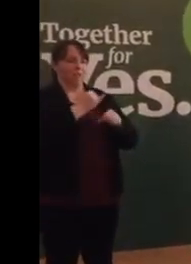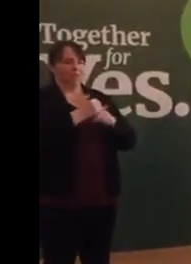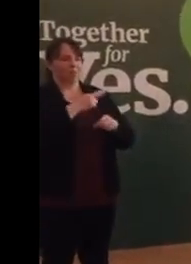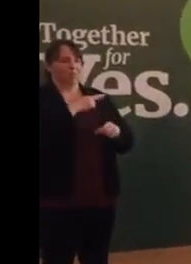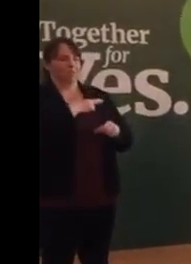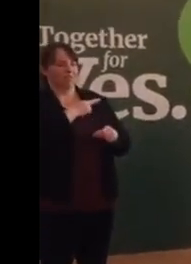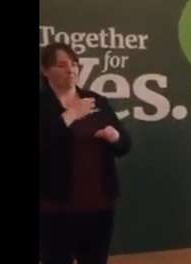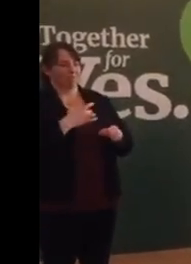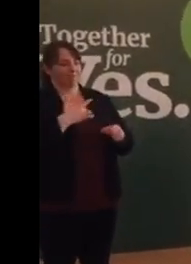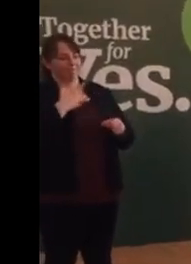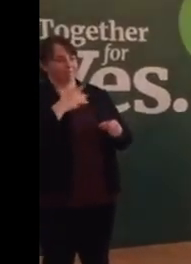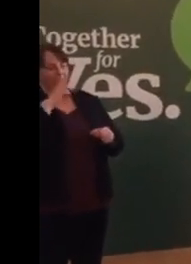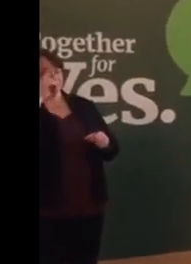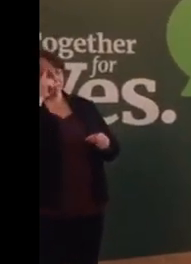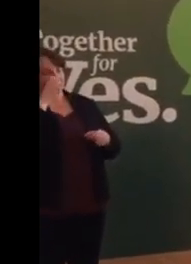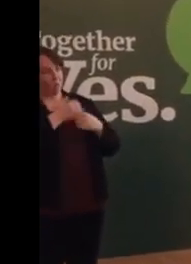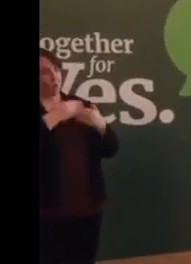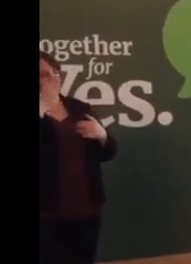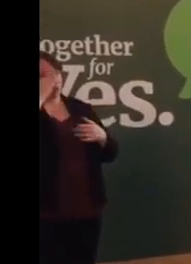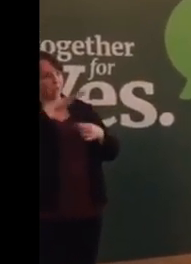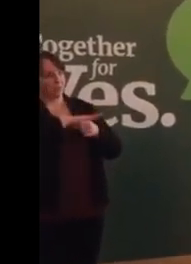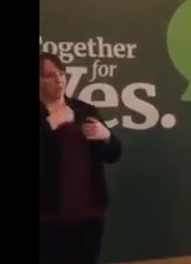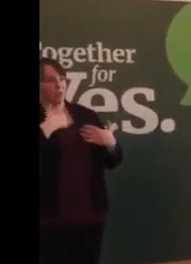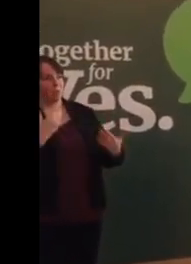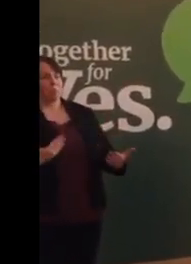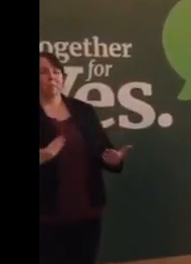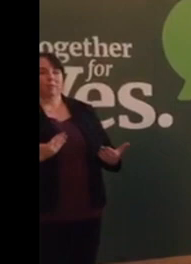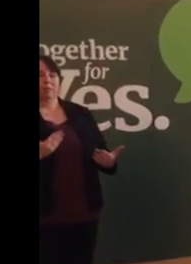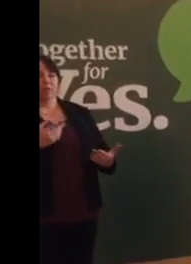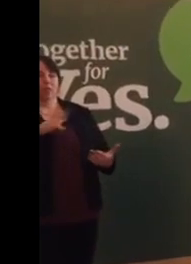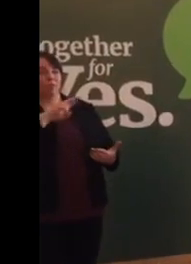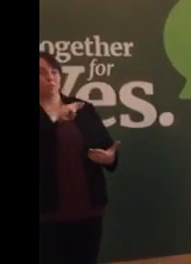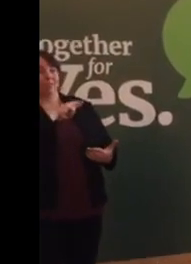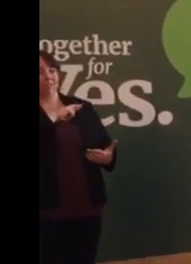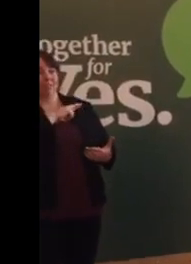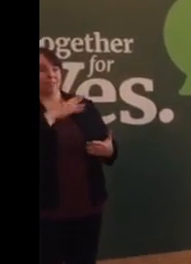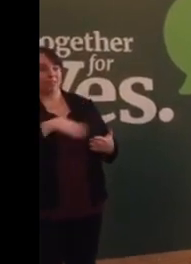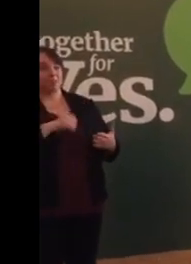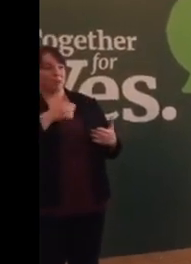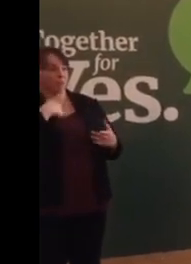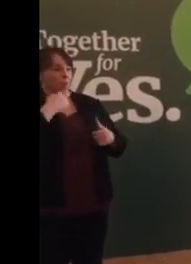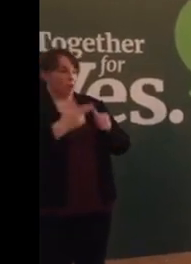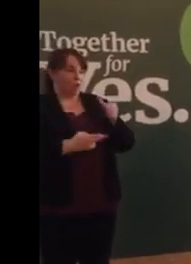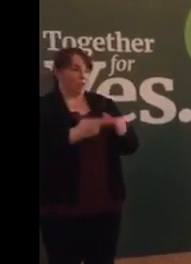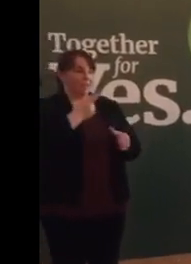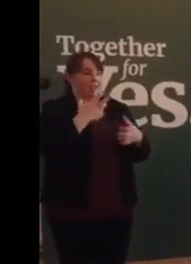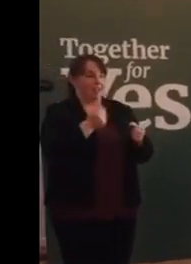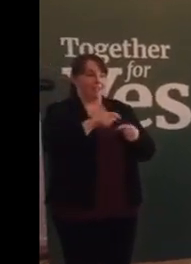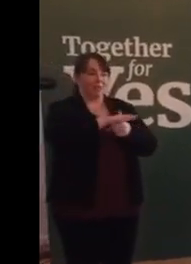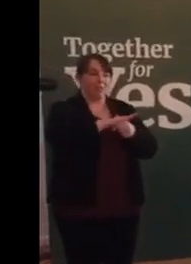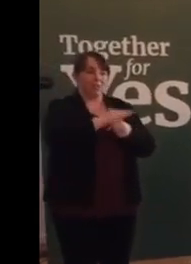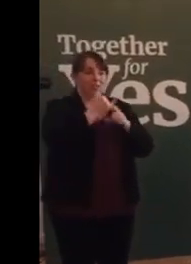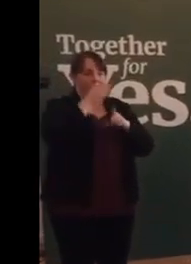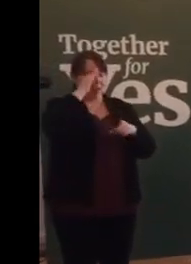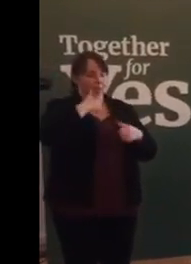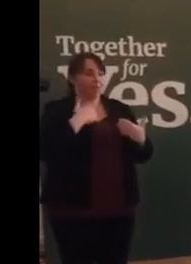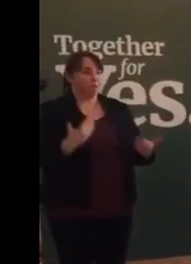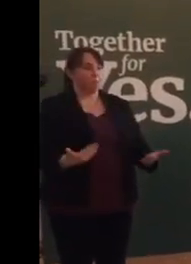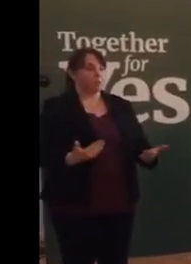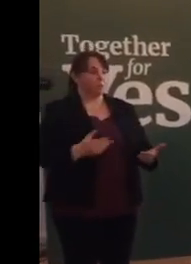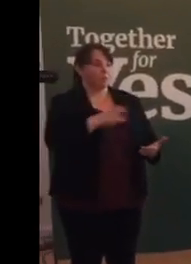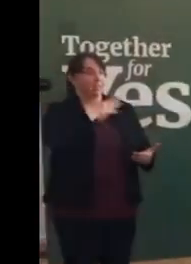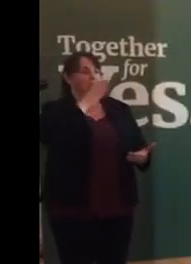Ireland's situation is today, in the reality of the abortion that we already have. And let us have